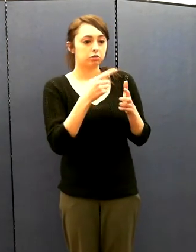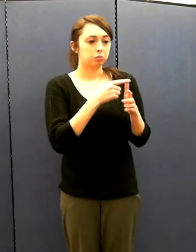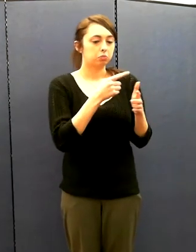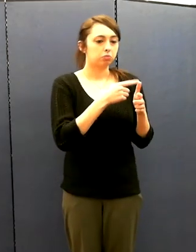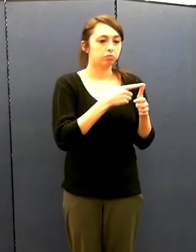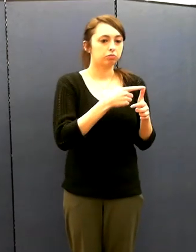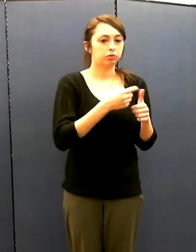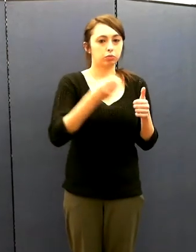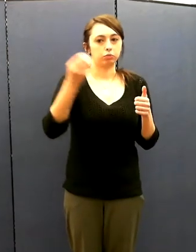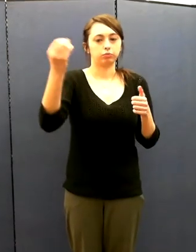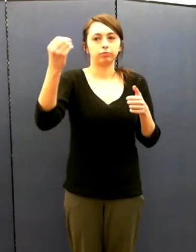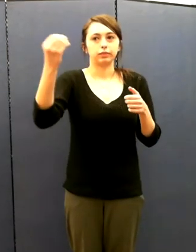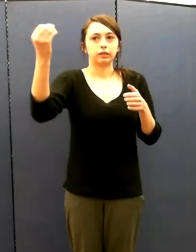You're running back.